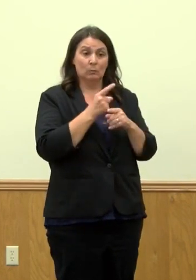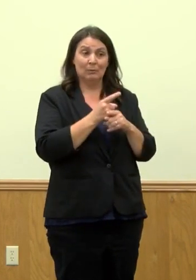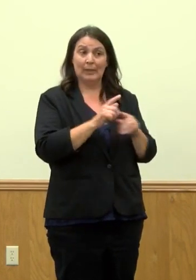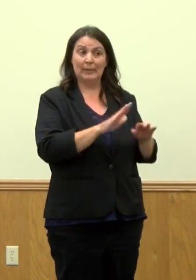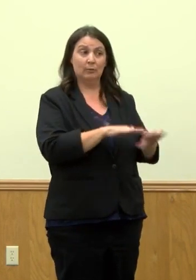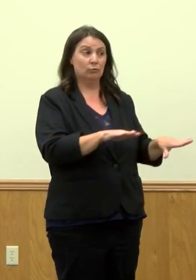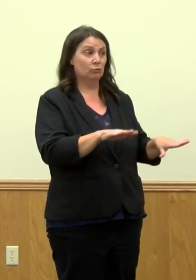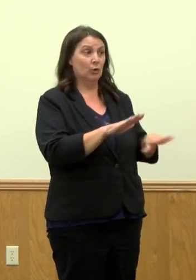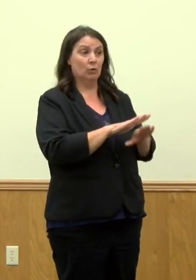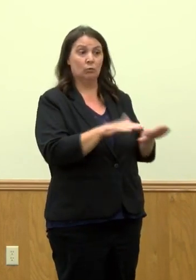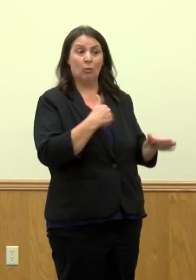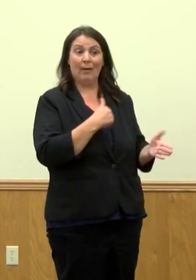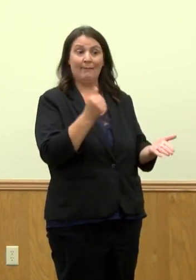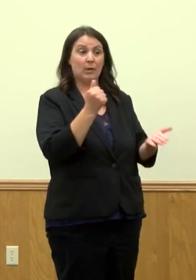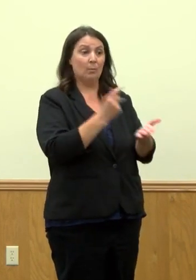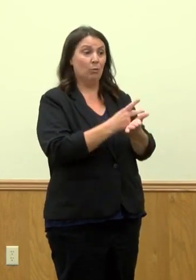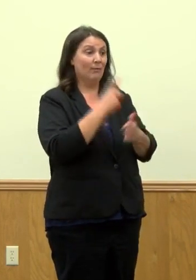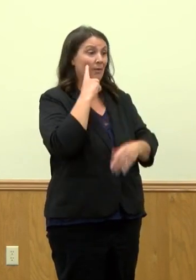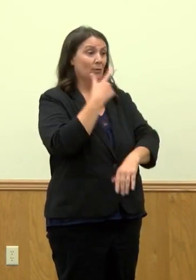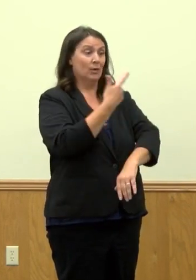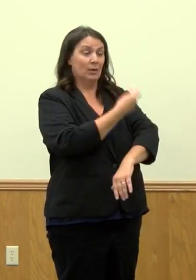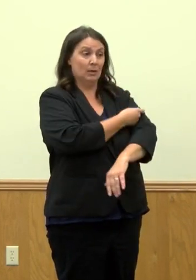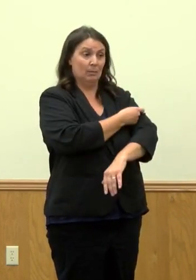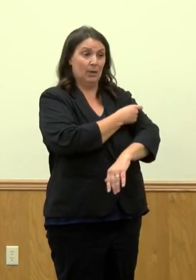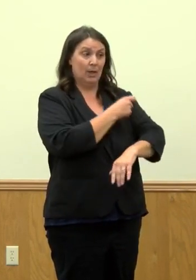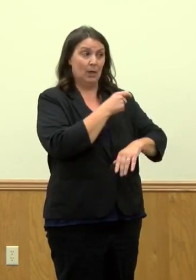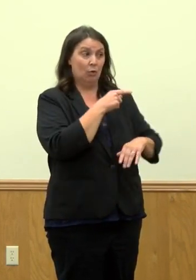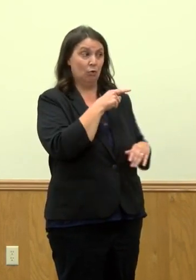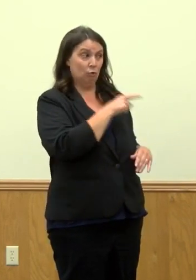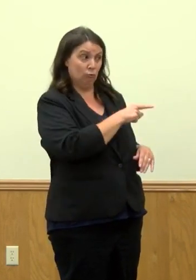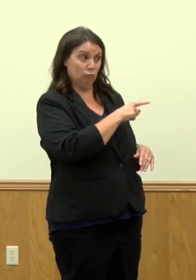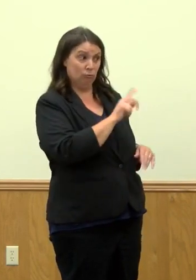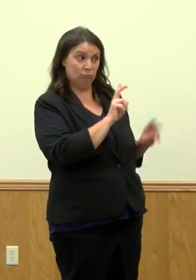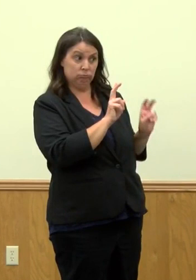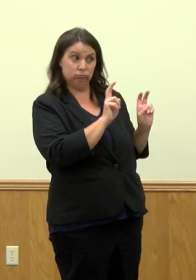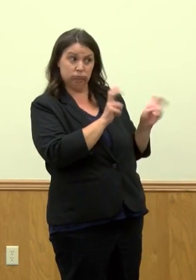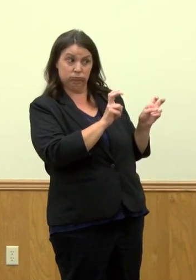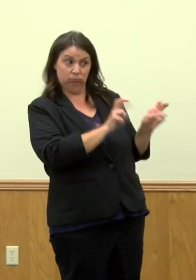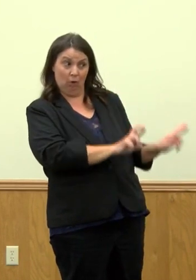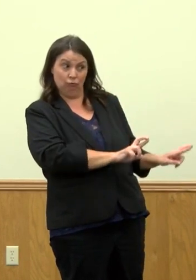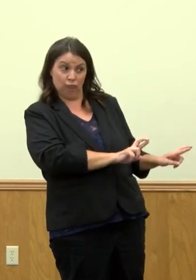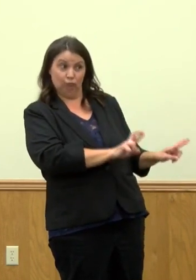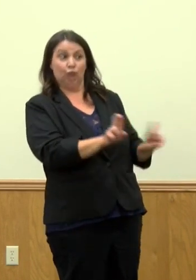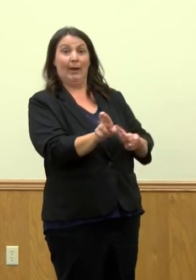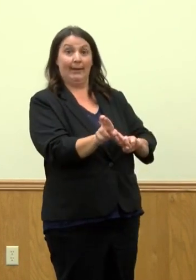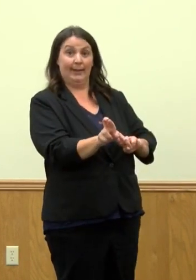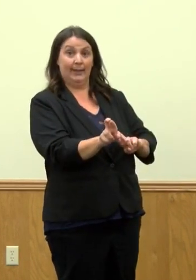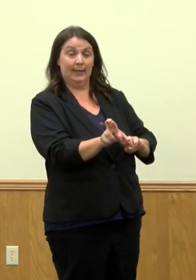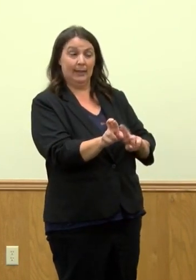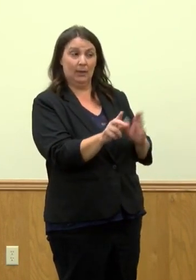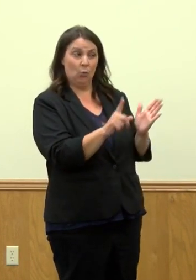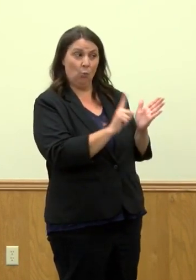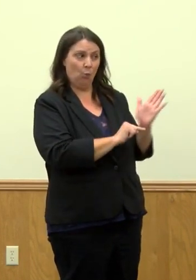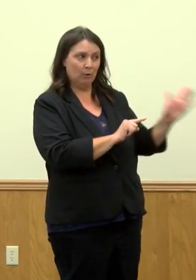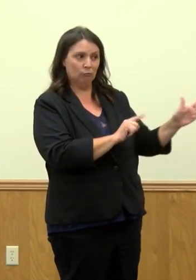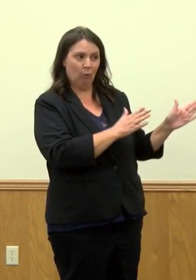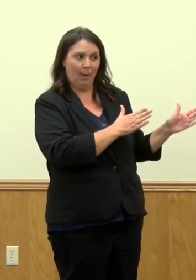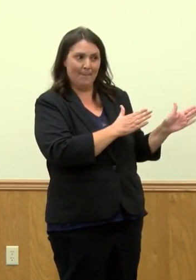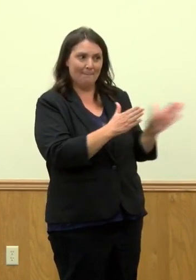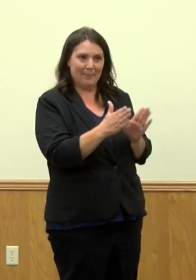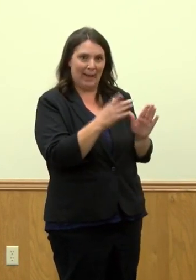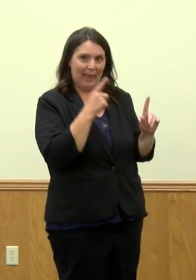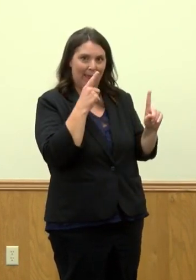vaccinated, we've gotten a lot of information. Are you guys ramping up to do this? And so what are some of the plans? Are we going to see